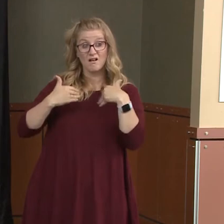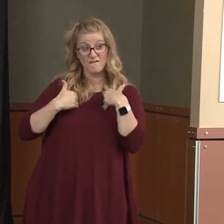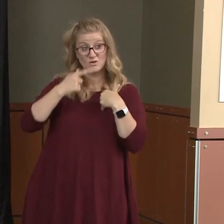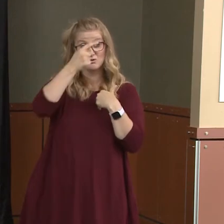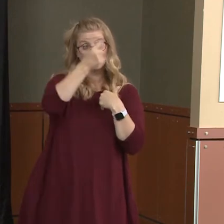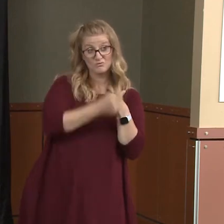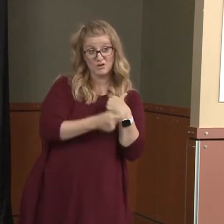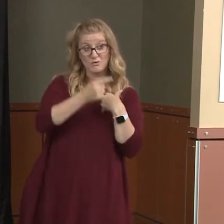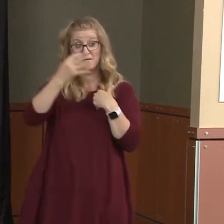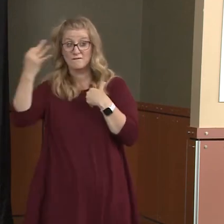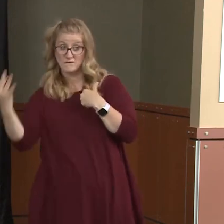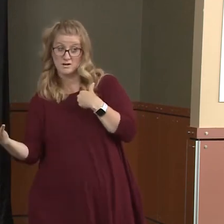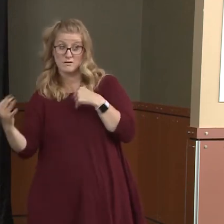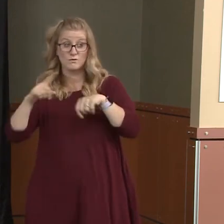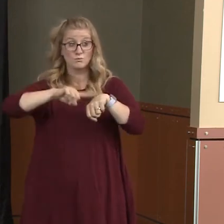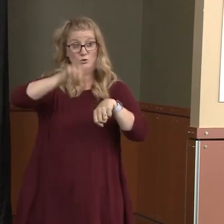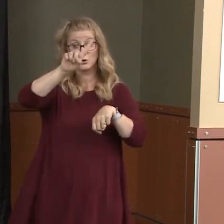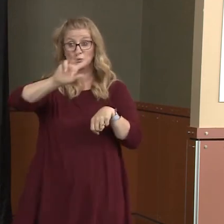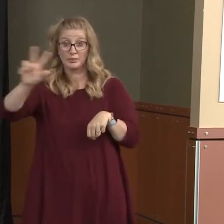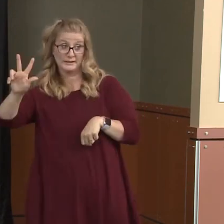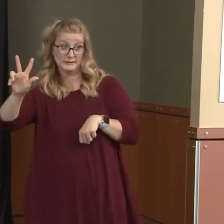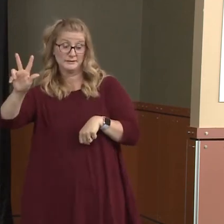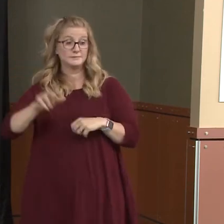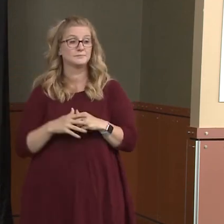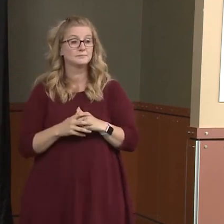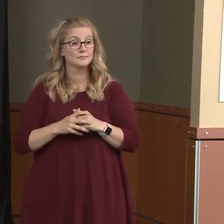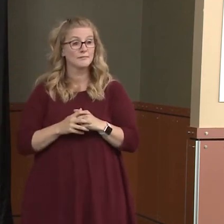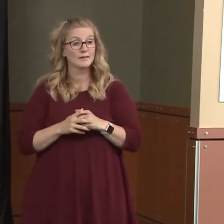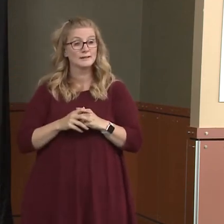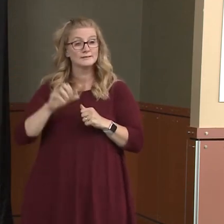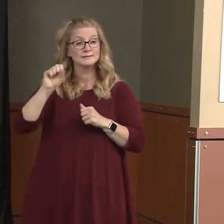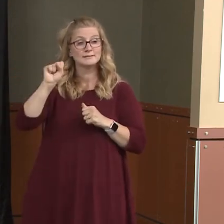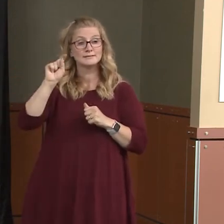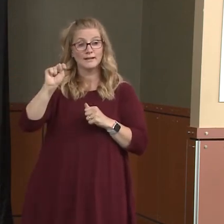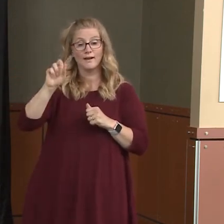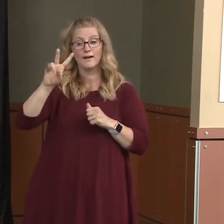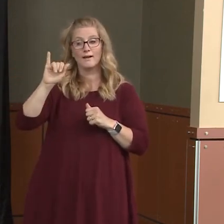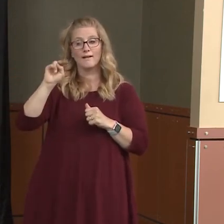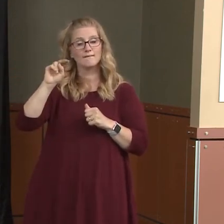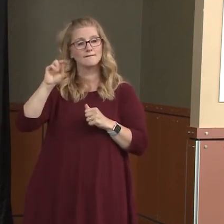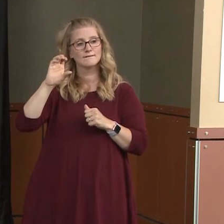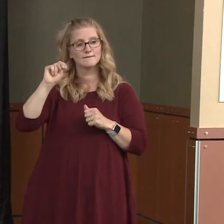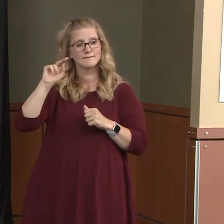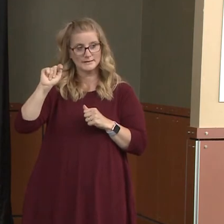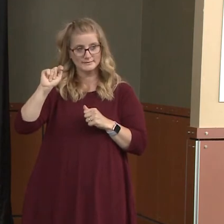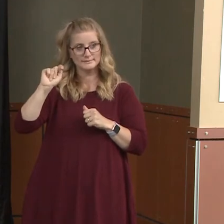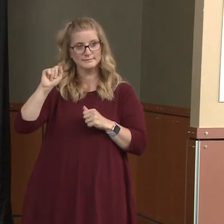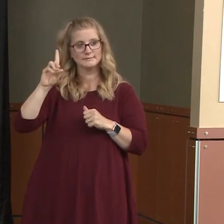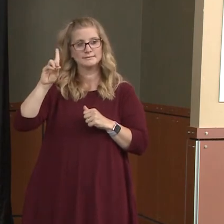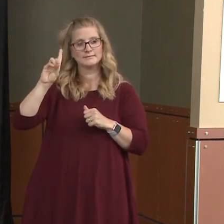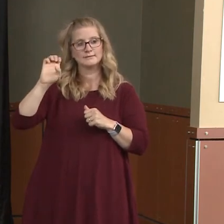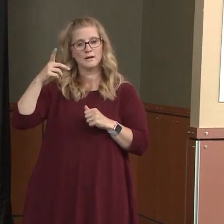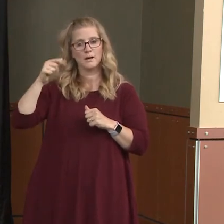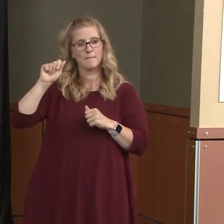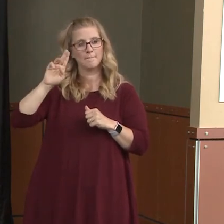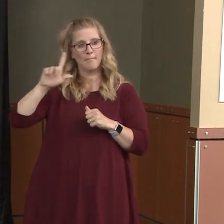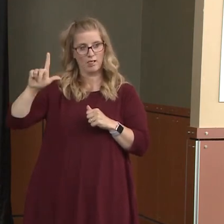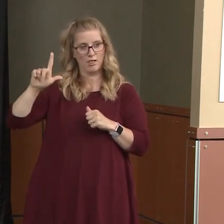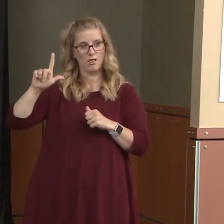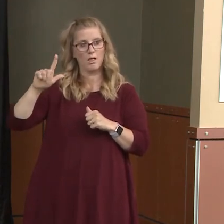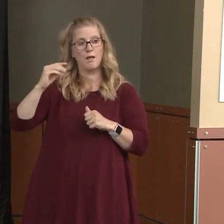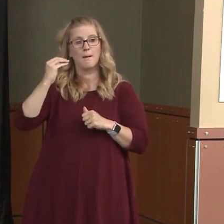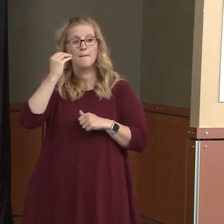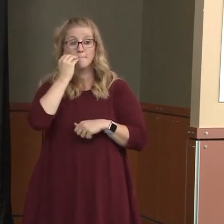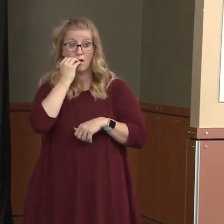Salvation Army, St. Vincent de Paul, Boys and Girls Clubs, Meals on Wheels will be providing masks to seniors as they do meal delivery.